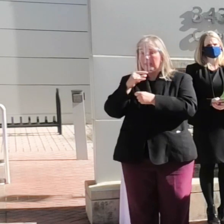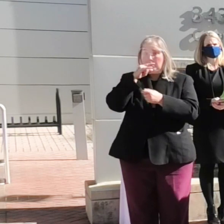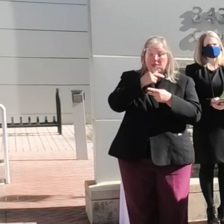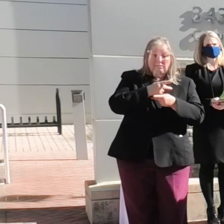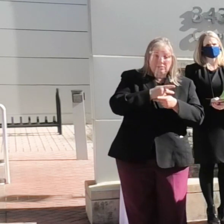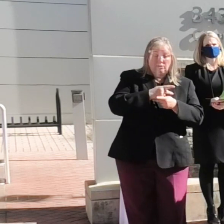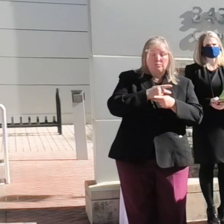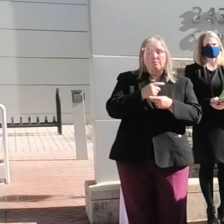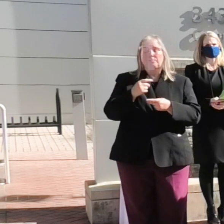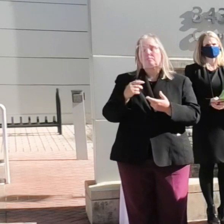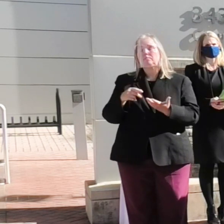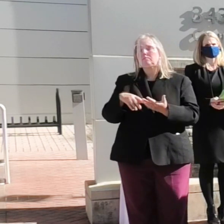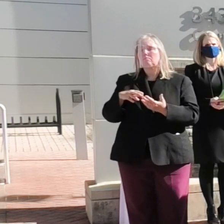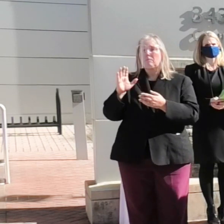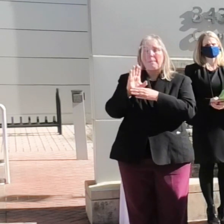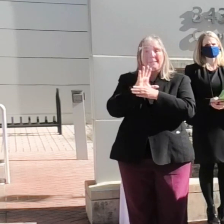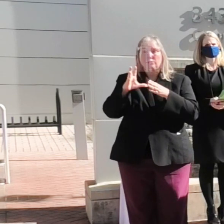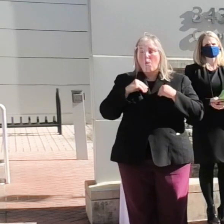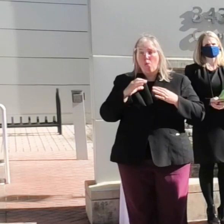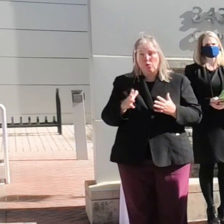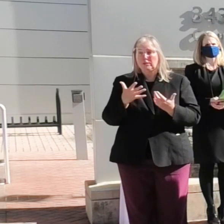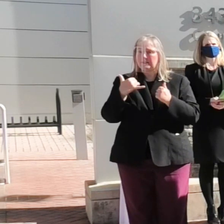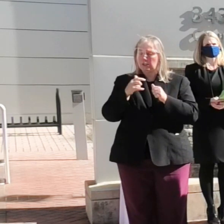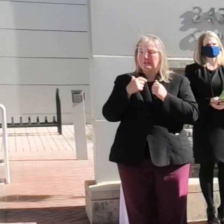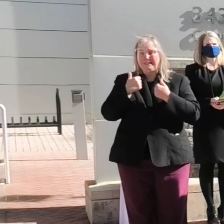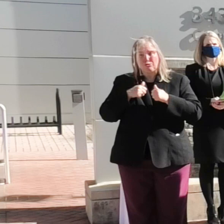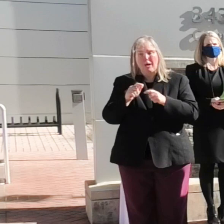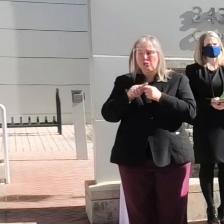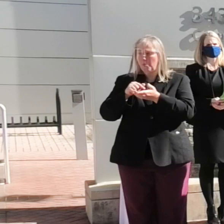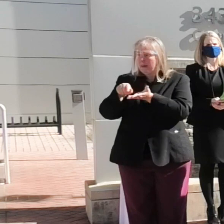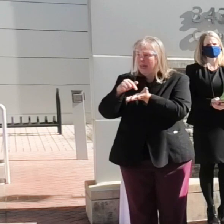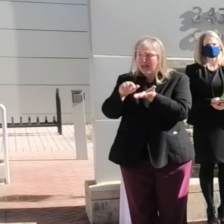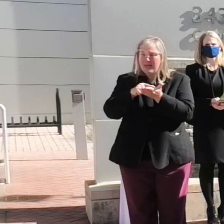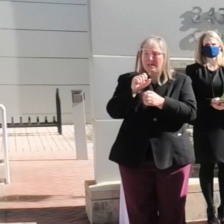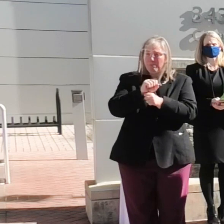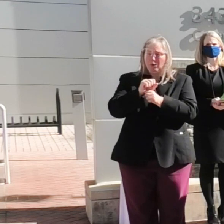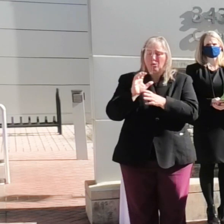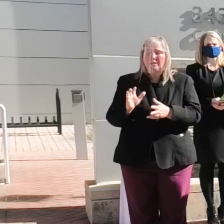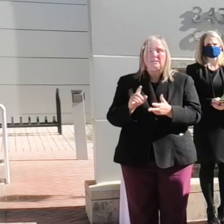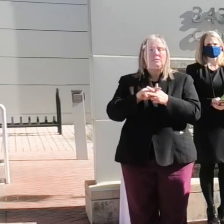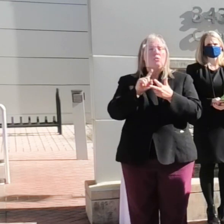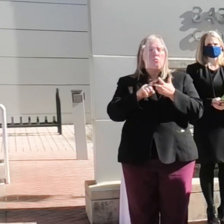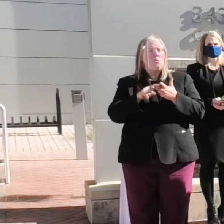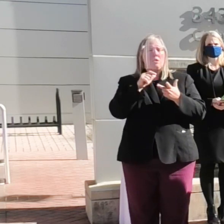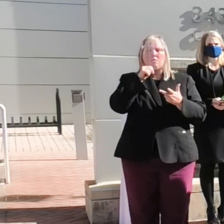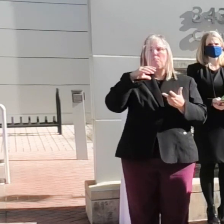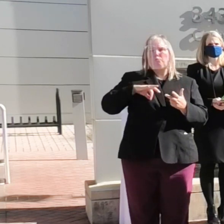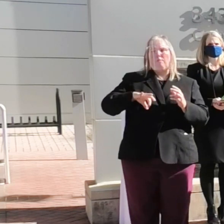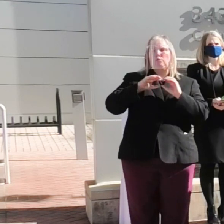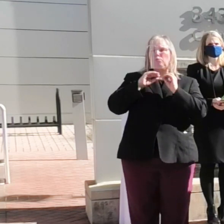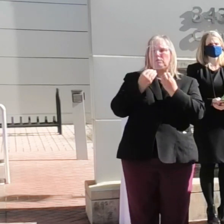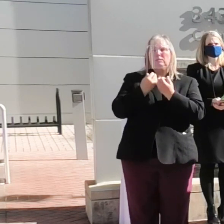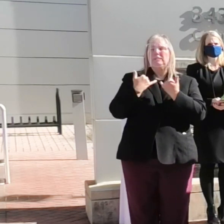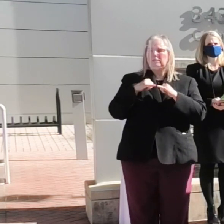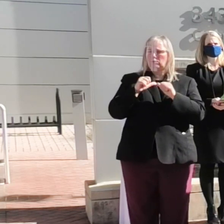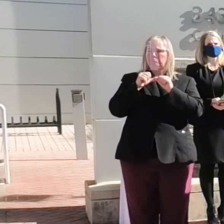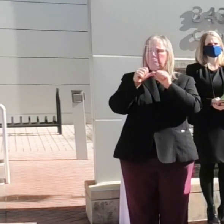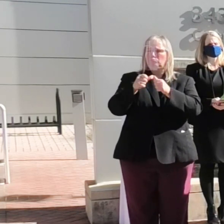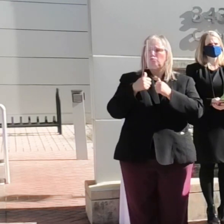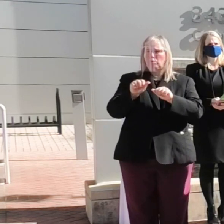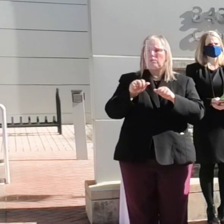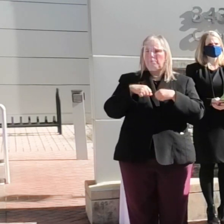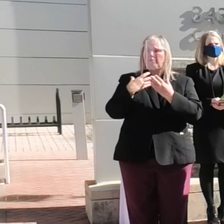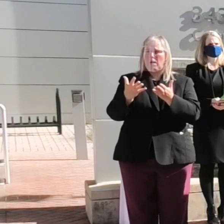business owner still trying to pay your employees, or a nonprofit still trying to provide services